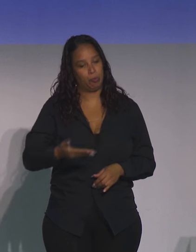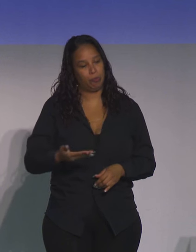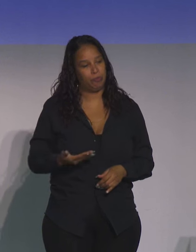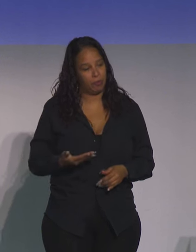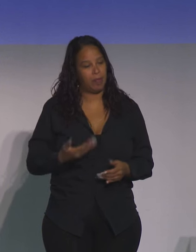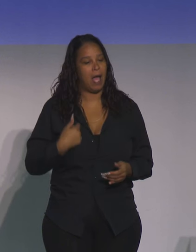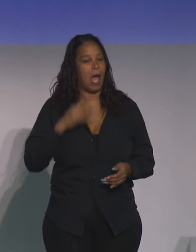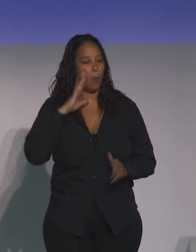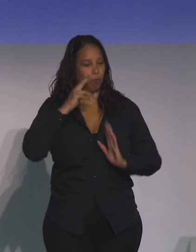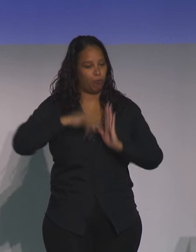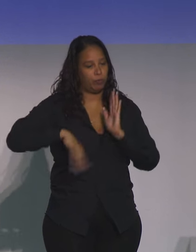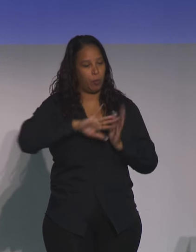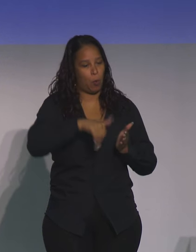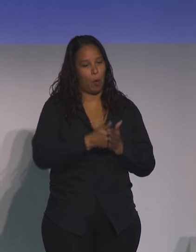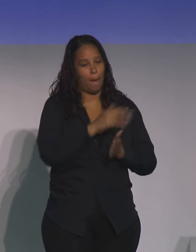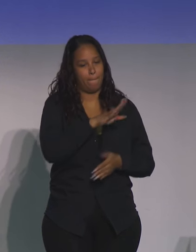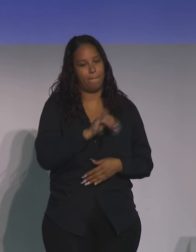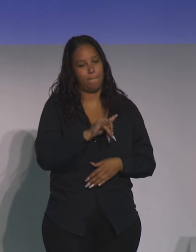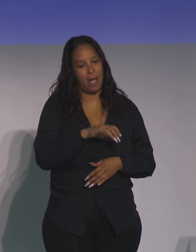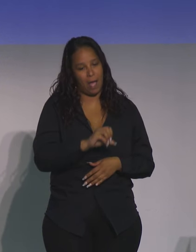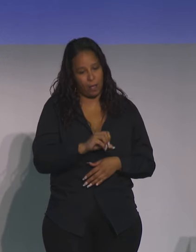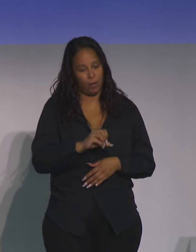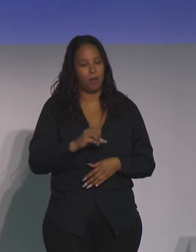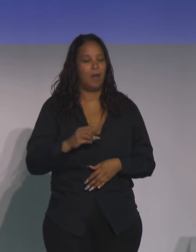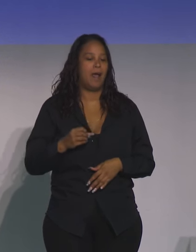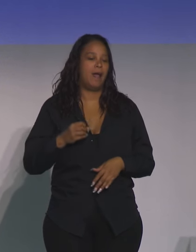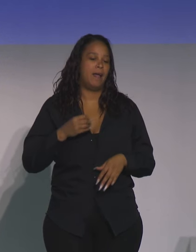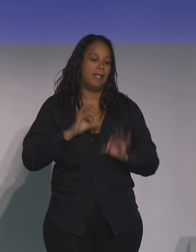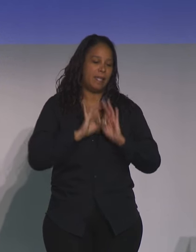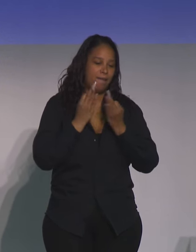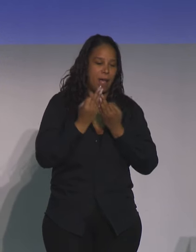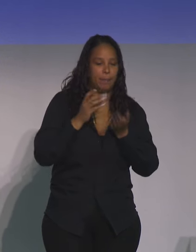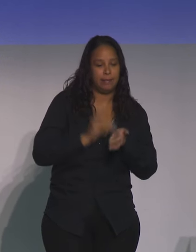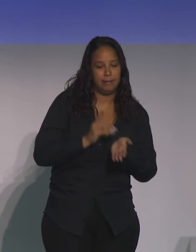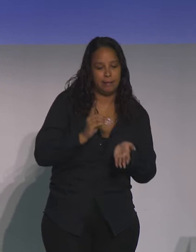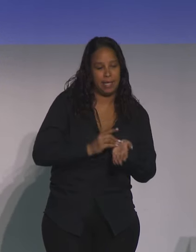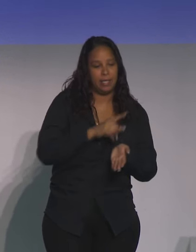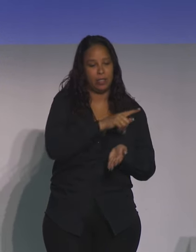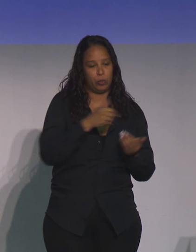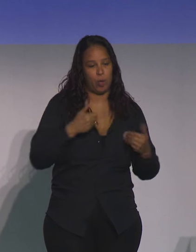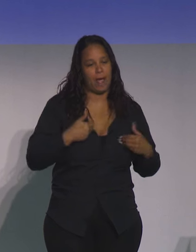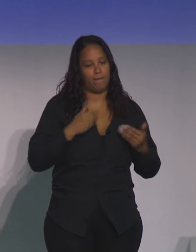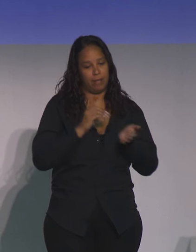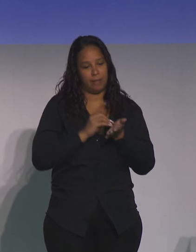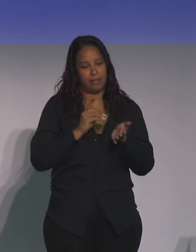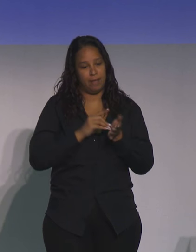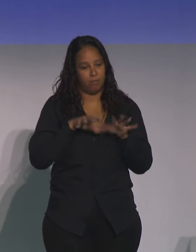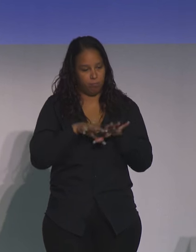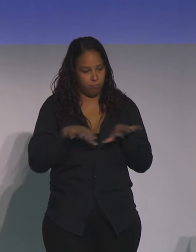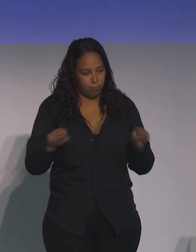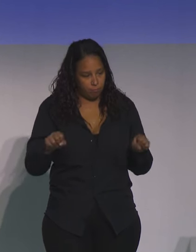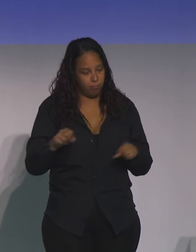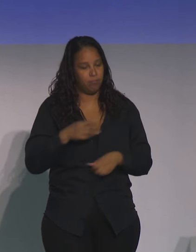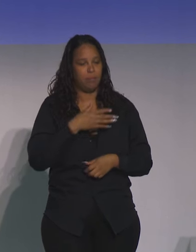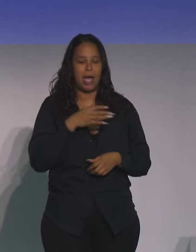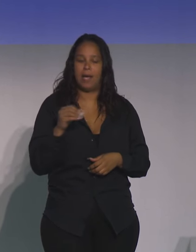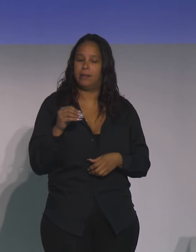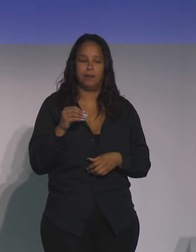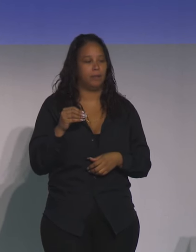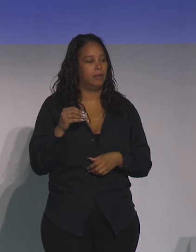bio to you. As a family physician, she has a doctor of philosophy and